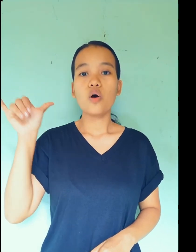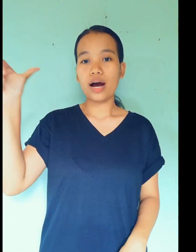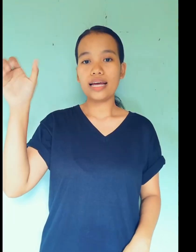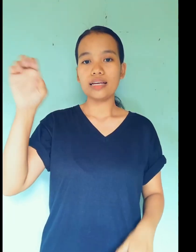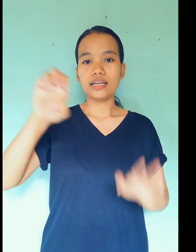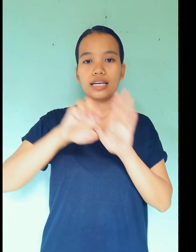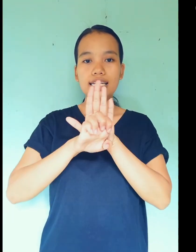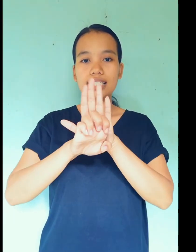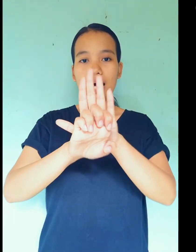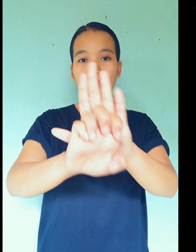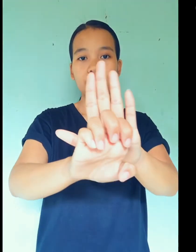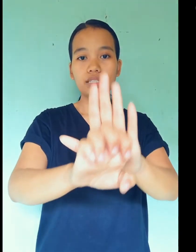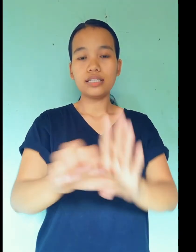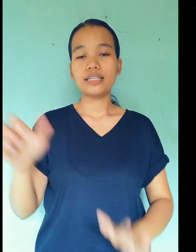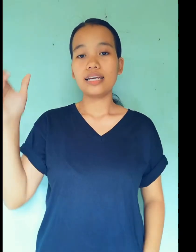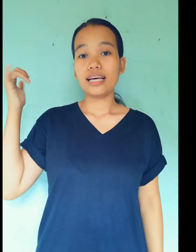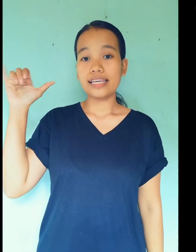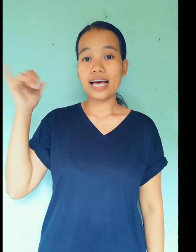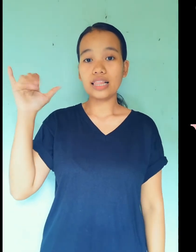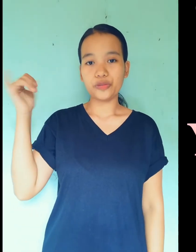Y example, yellow.